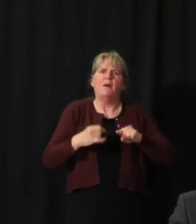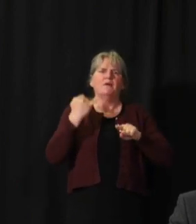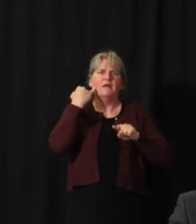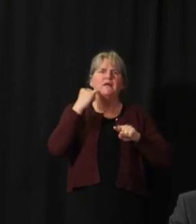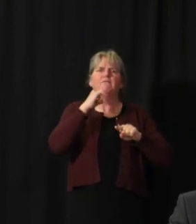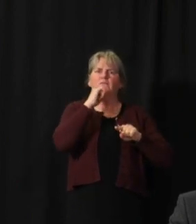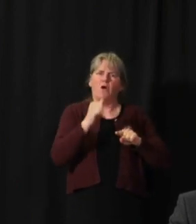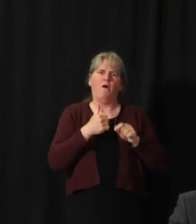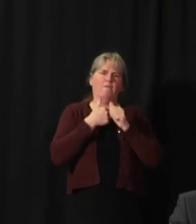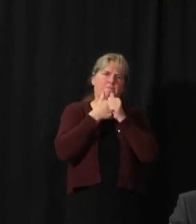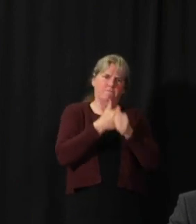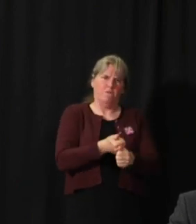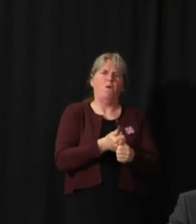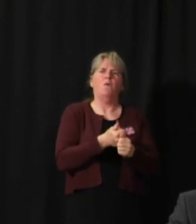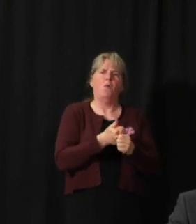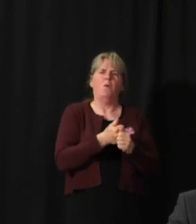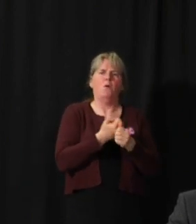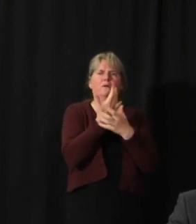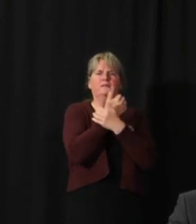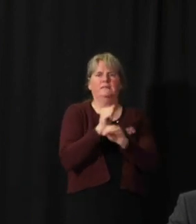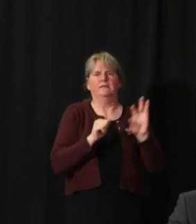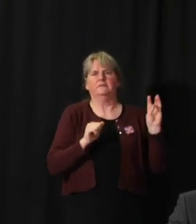without any public health measures.